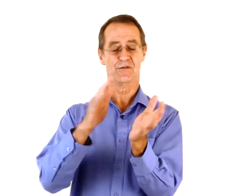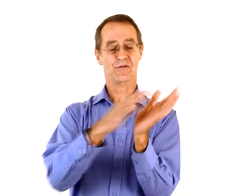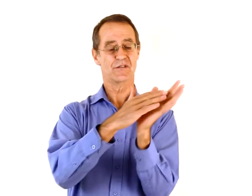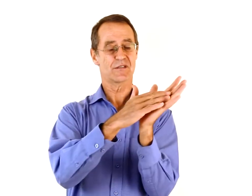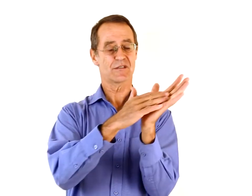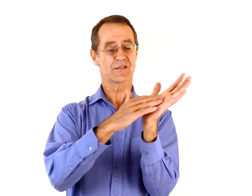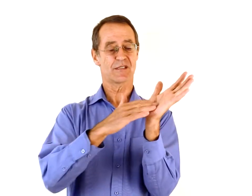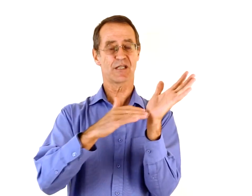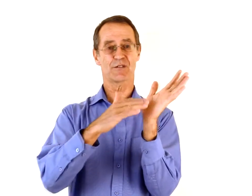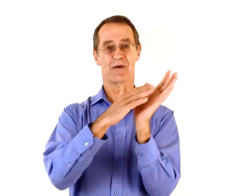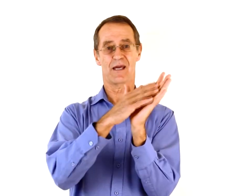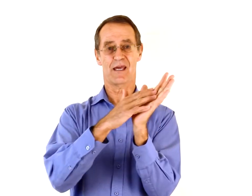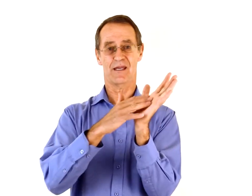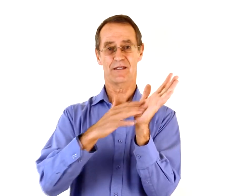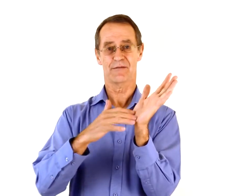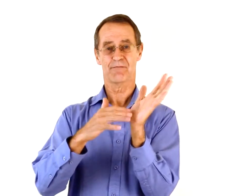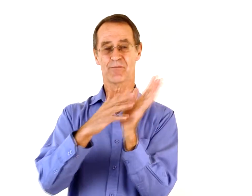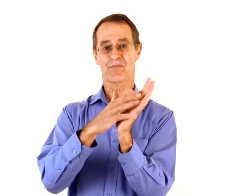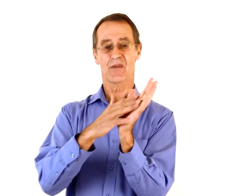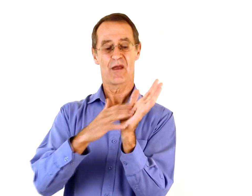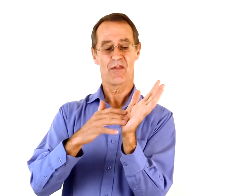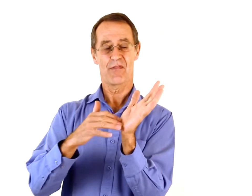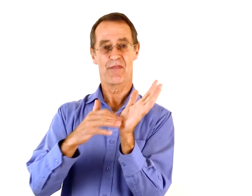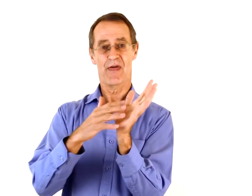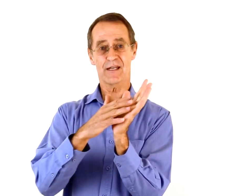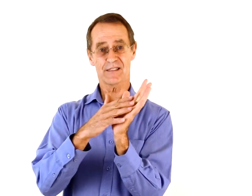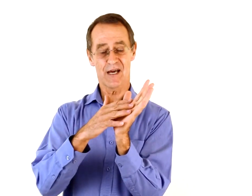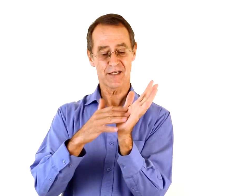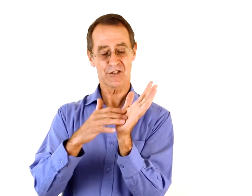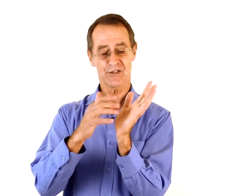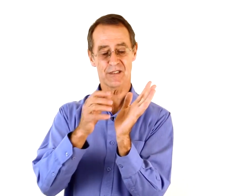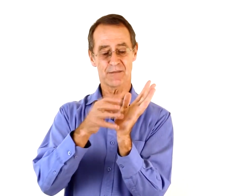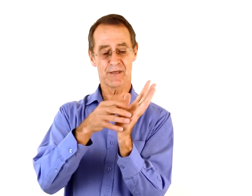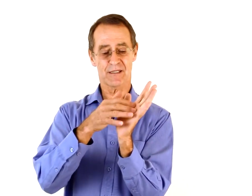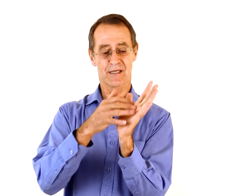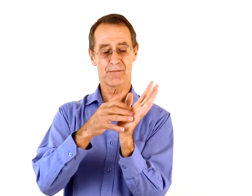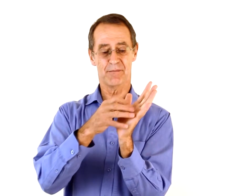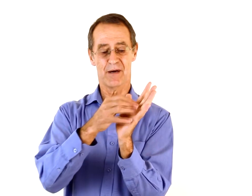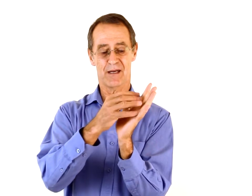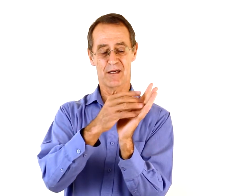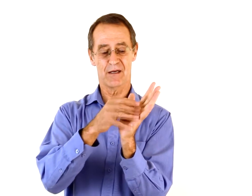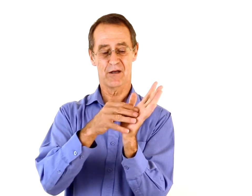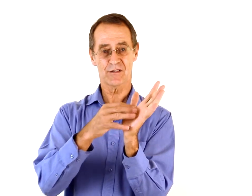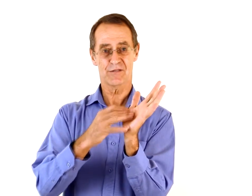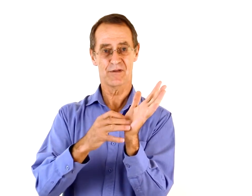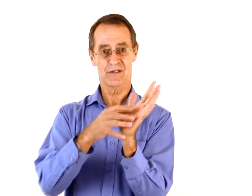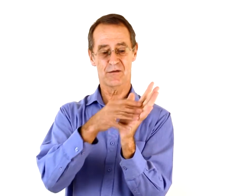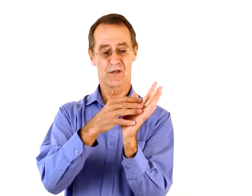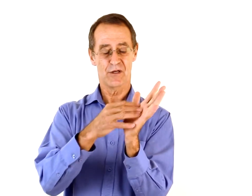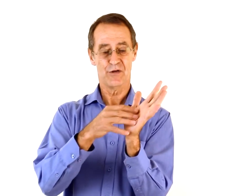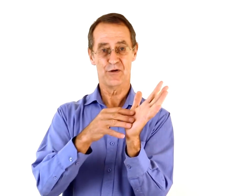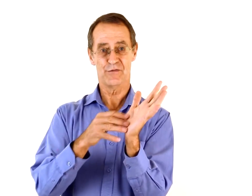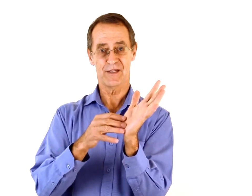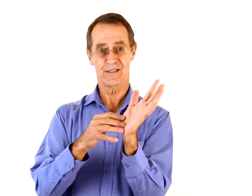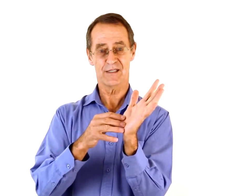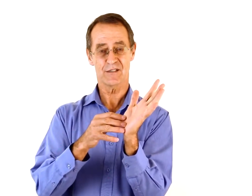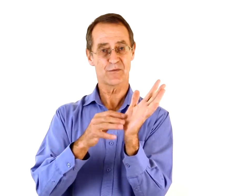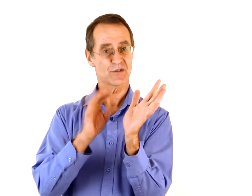just touch my hand, that touch is picked up by lots of little nerve endings, which are